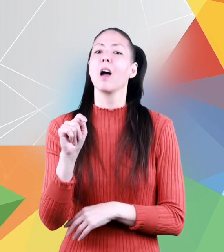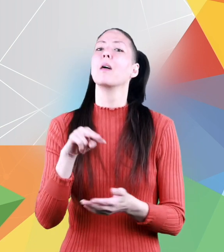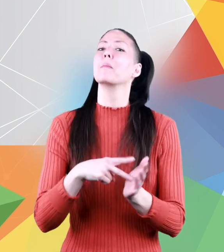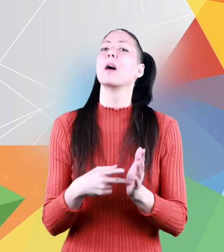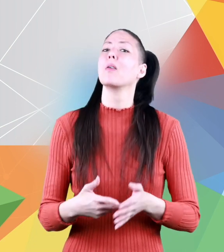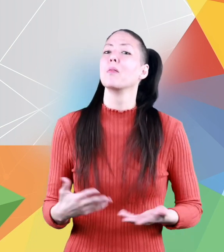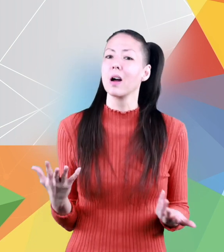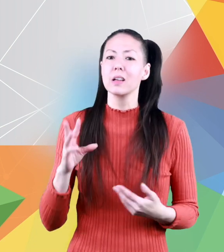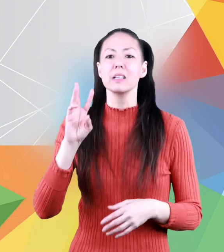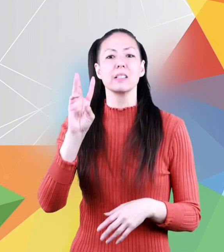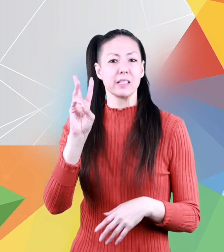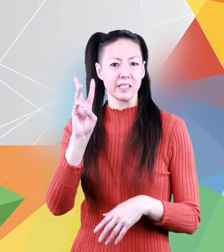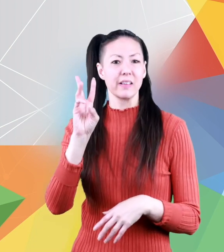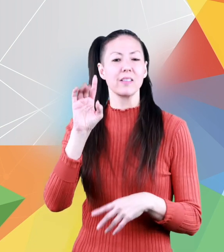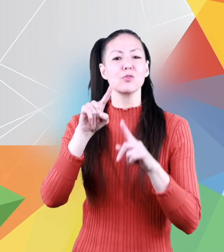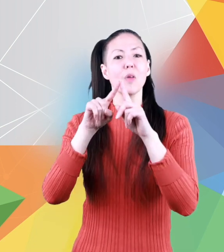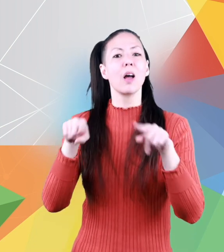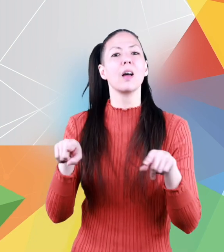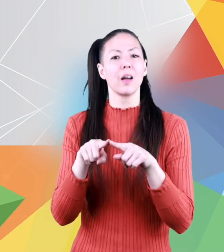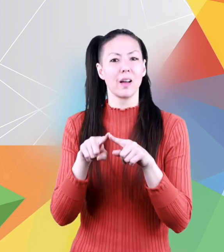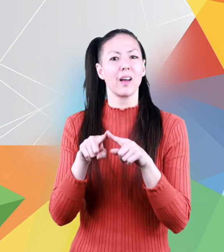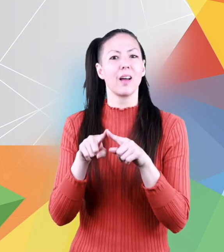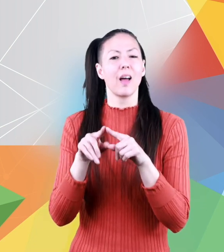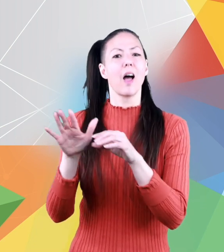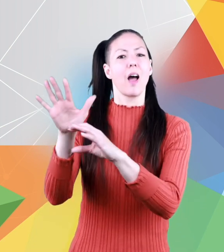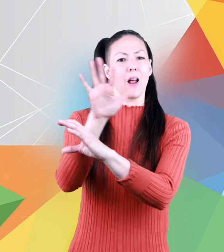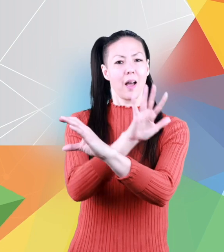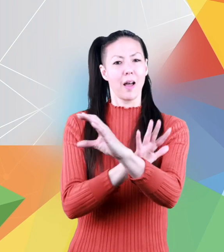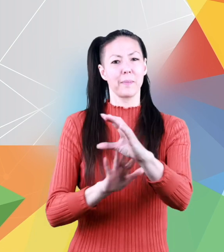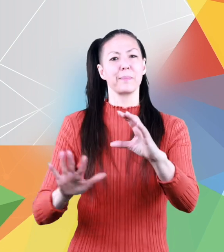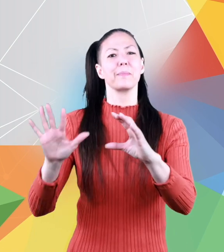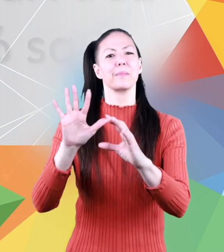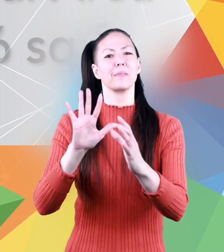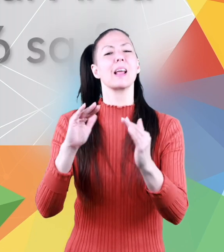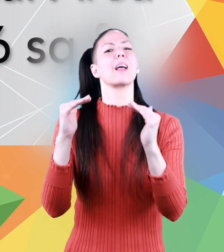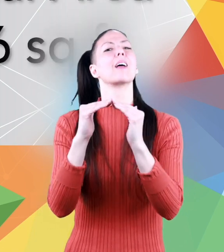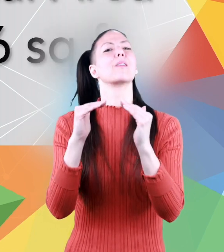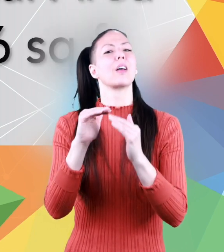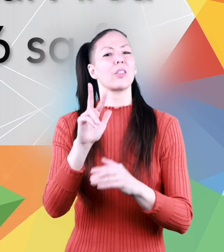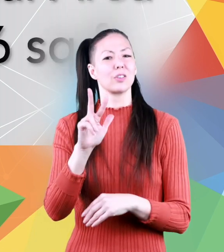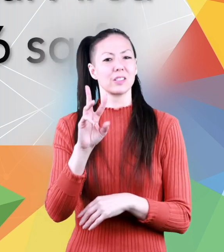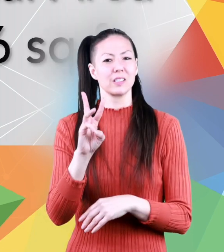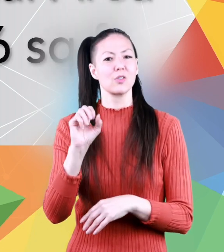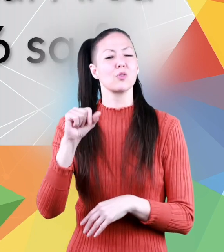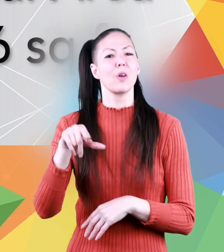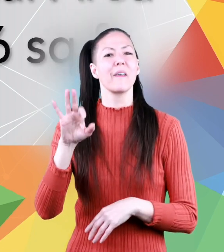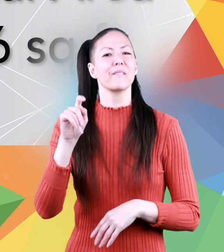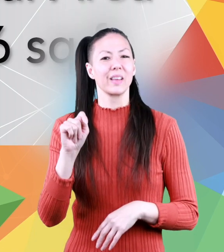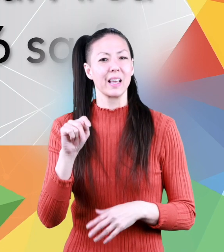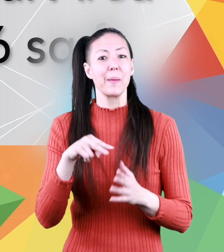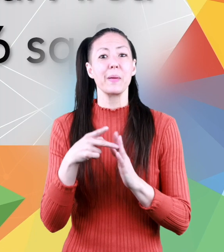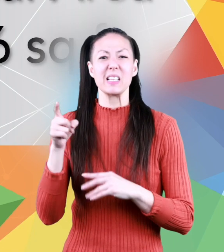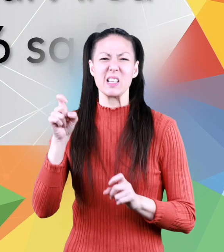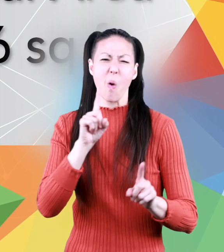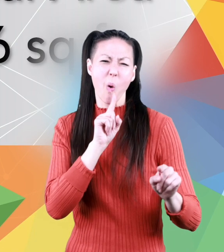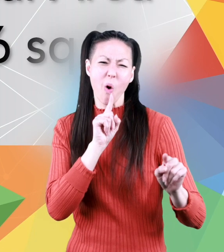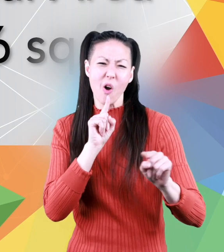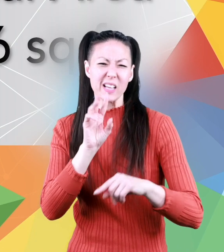therefore all six triangles that make up the entire gazebo equal 36 square feet she'll need to order 36